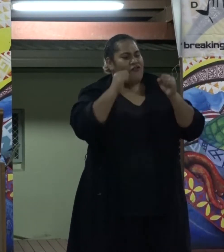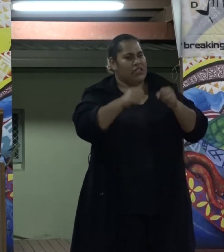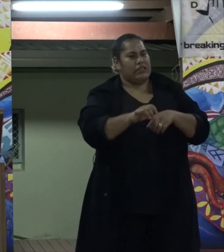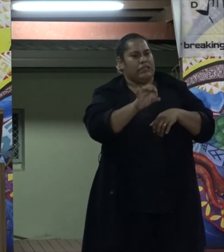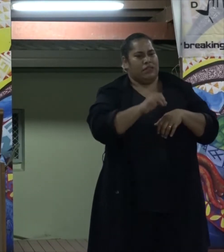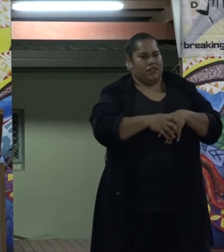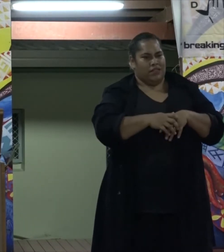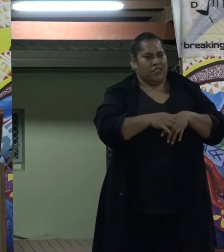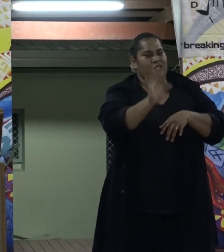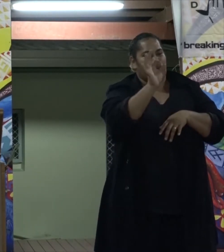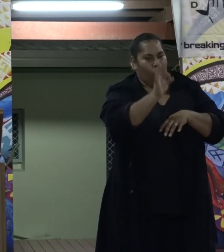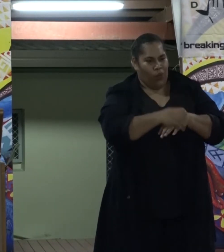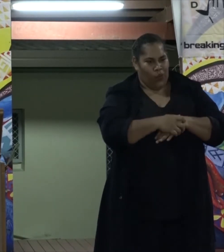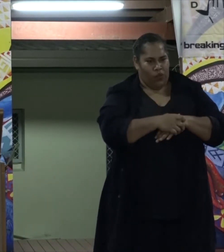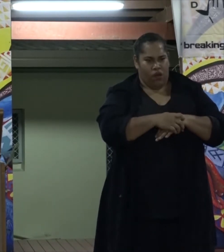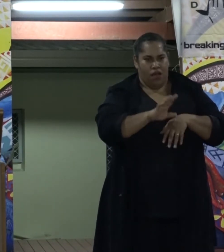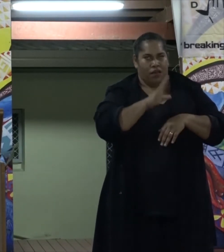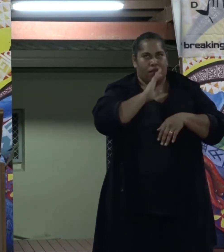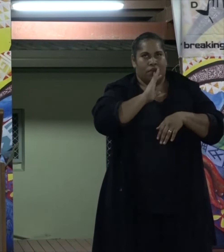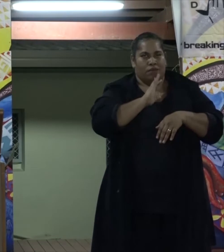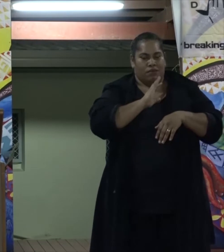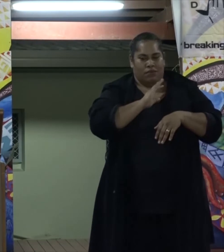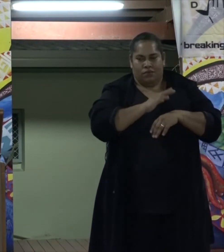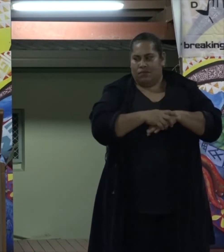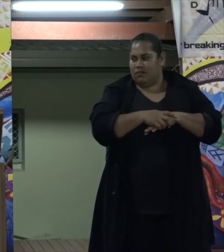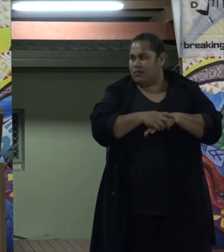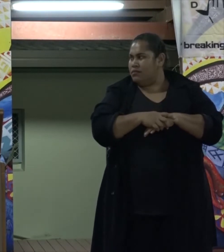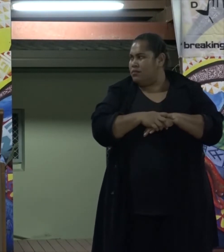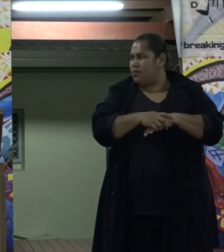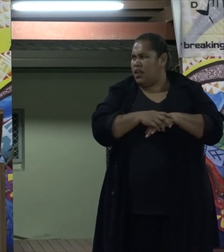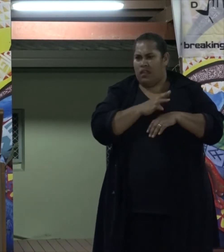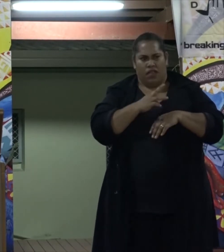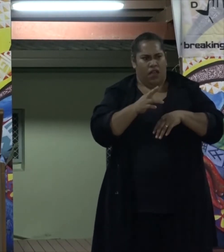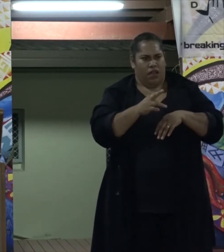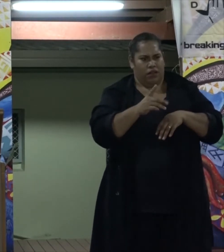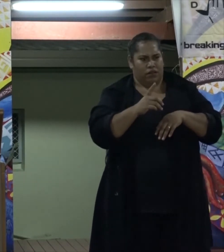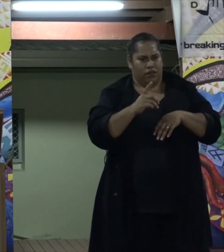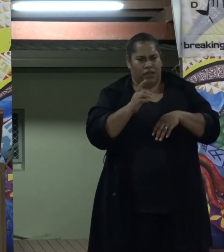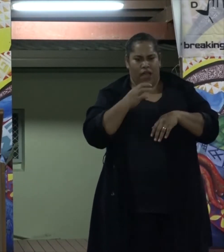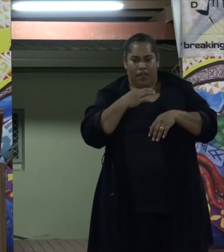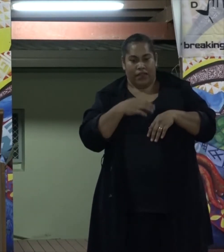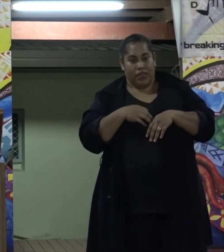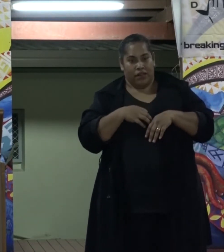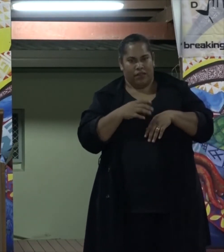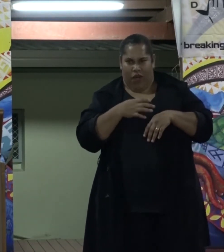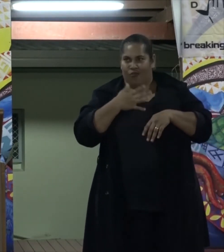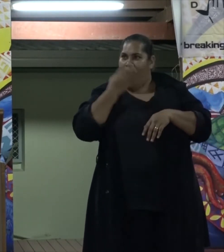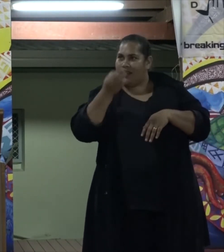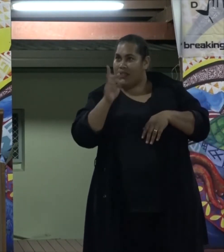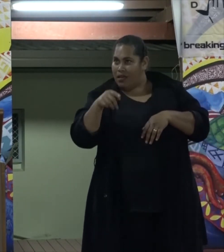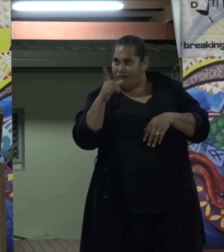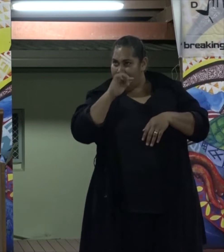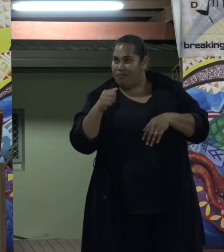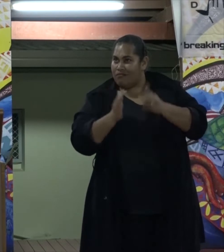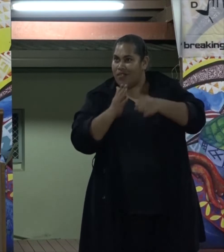I was so upset. And the people, Rohini and me, wanted to ask me, can you run 32 kilometres? I was